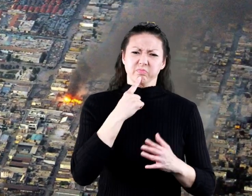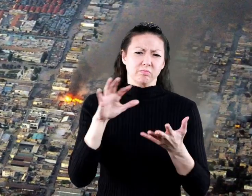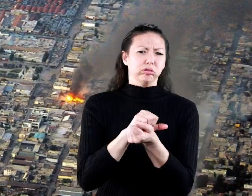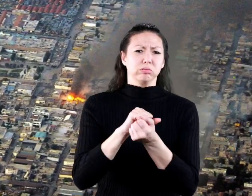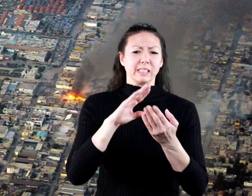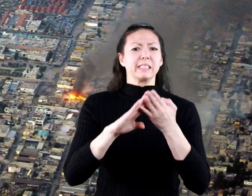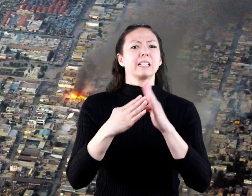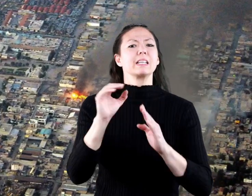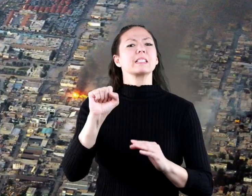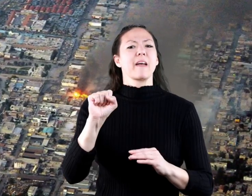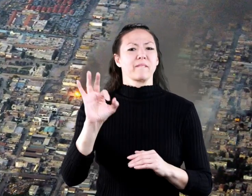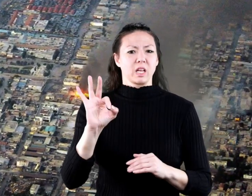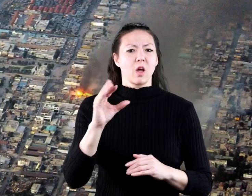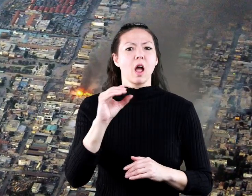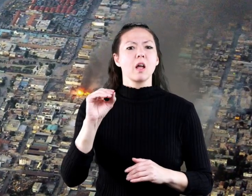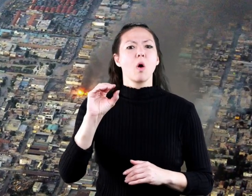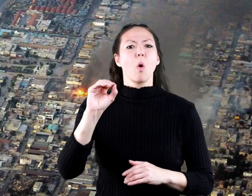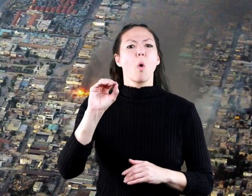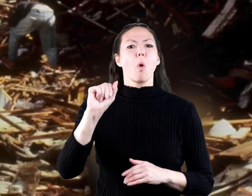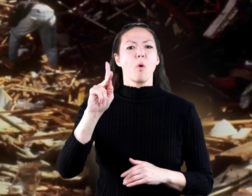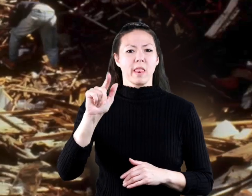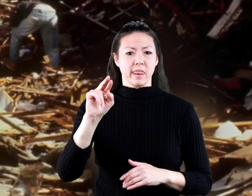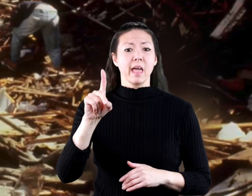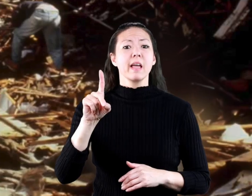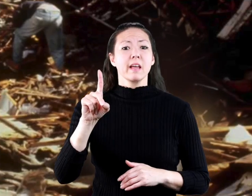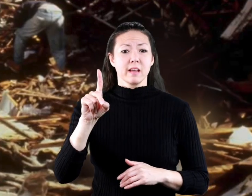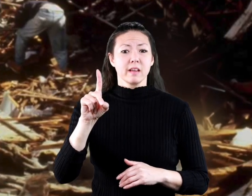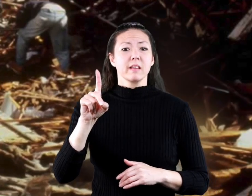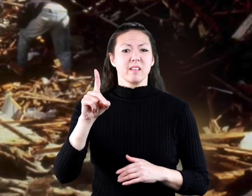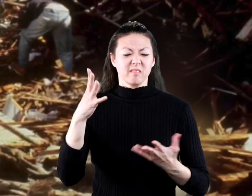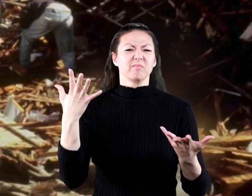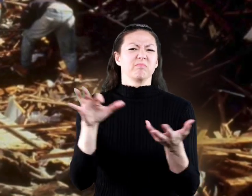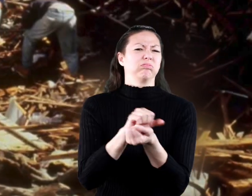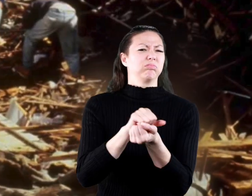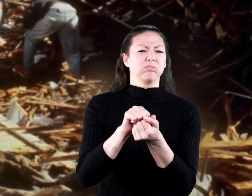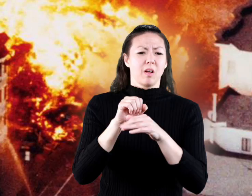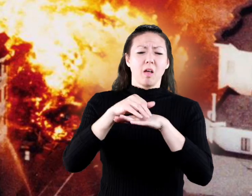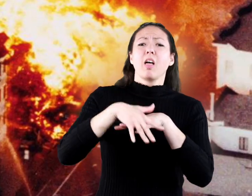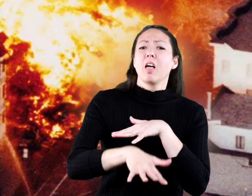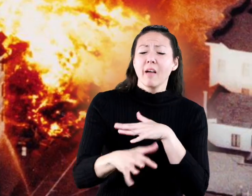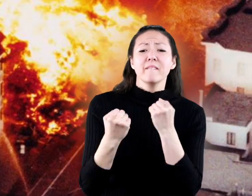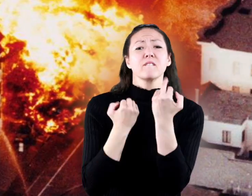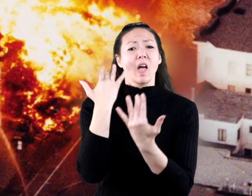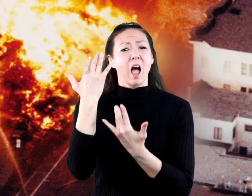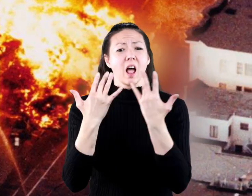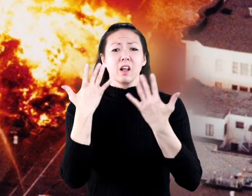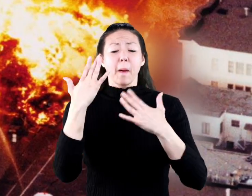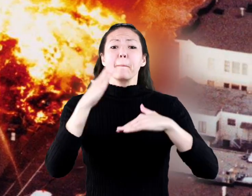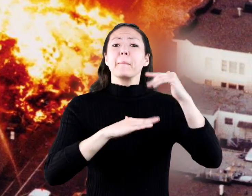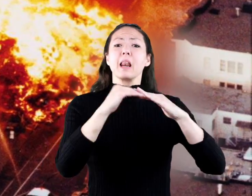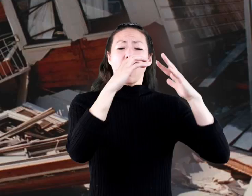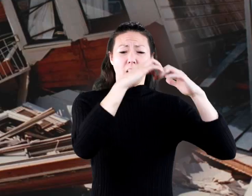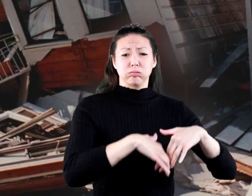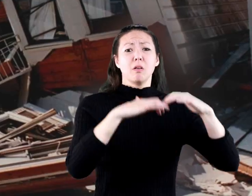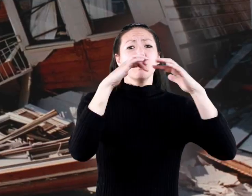major cities of San Francisco and Oakland. The Tembler caused landslides, fires, buildings crumbled and cracked,